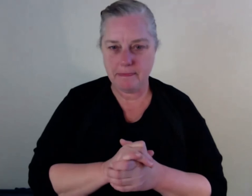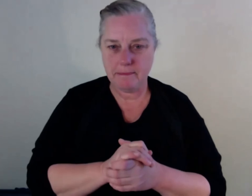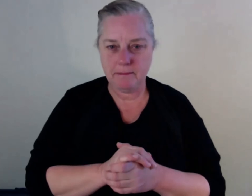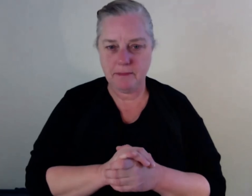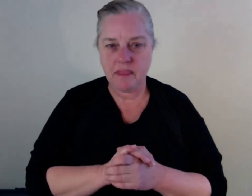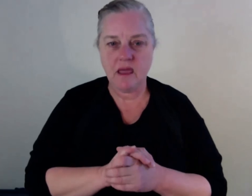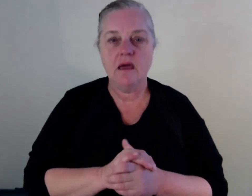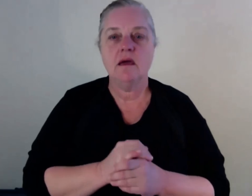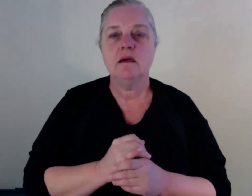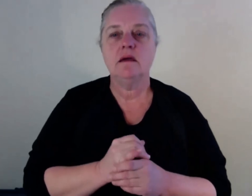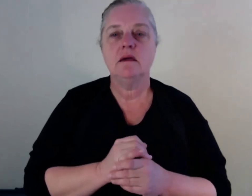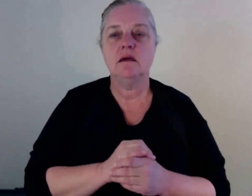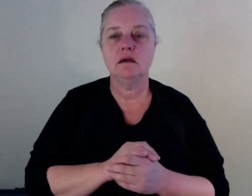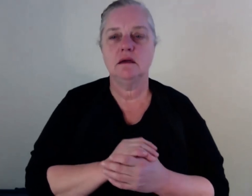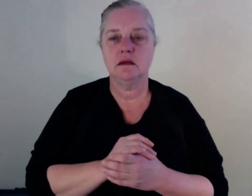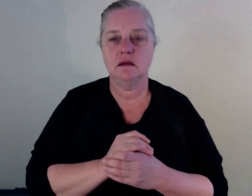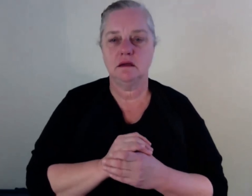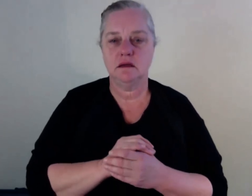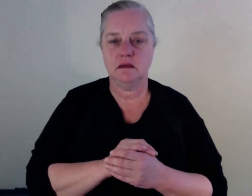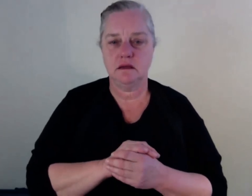You're just breaking up a bit, Bass. If you could speak up, that'd be all right.